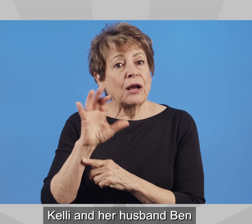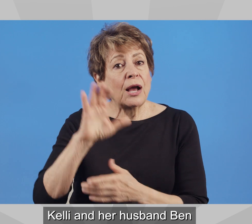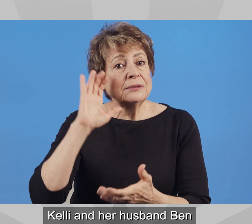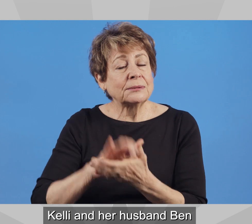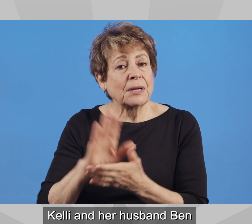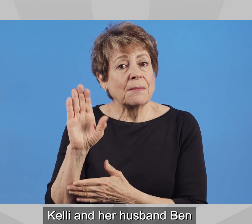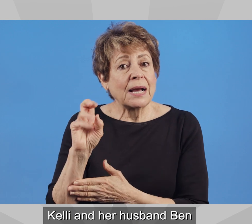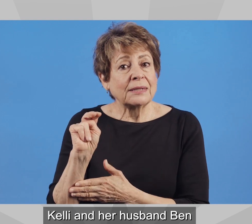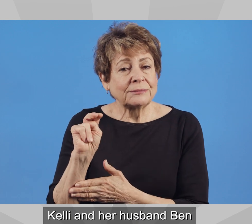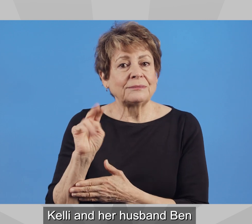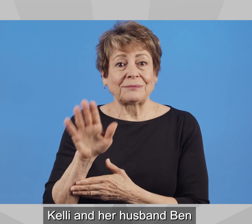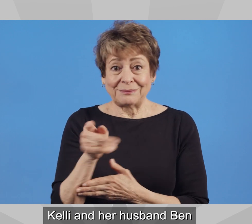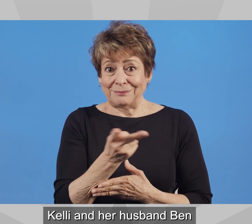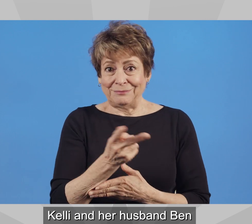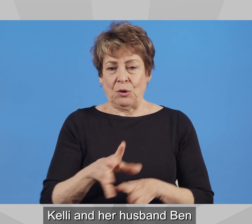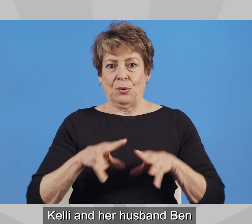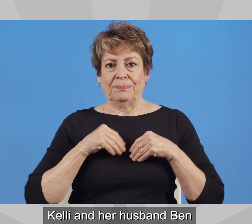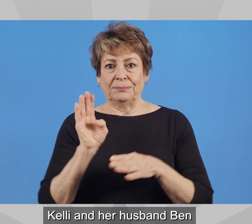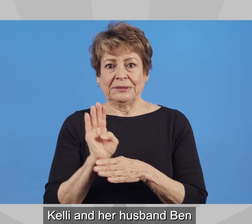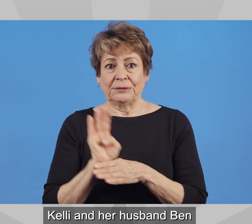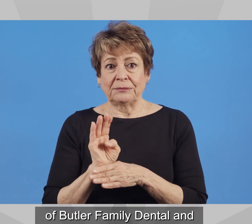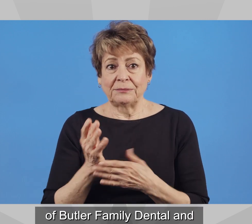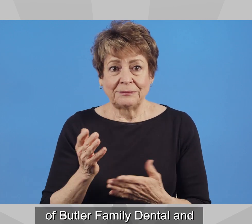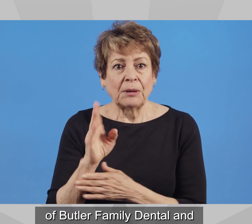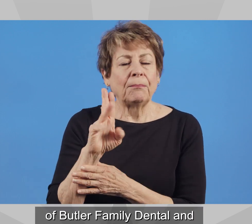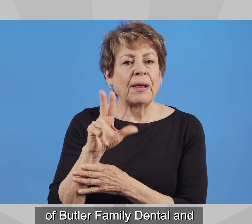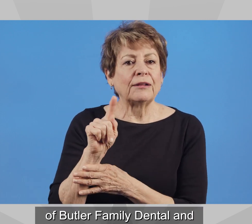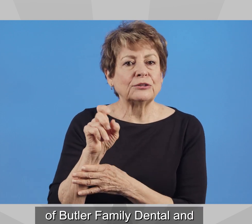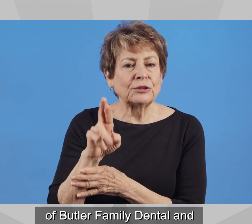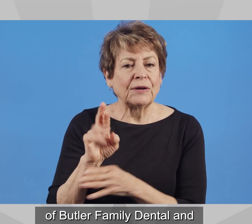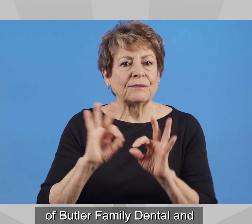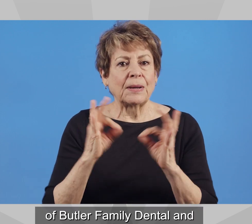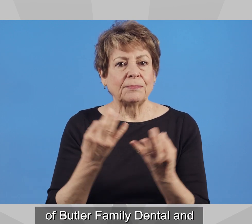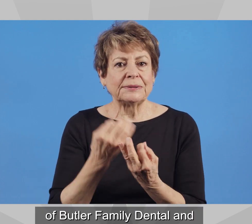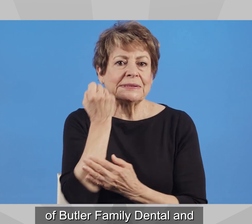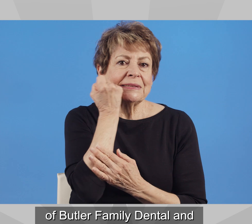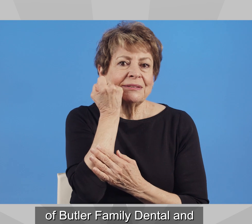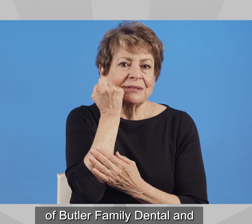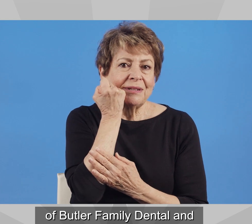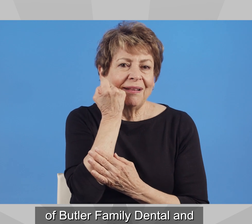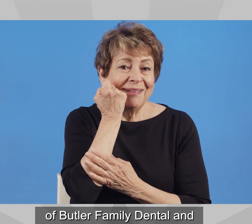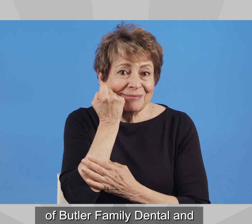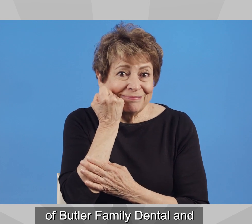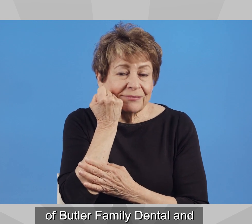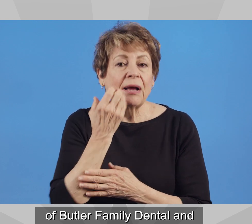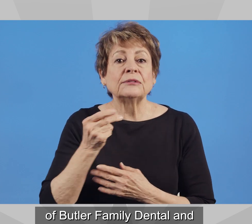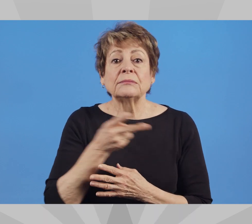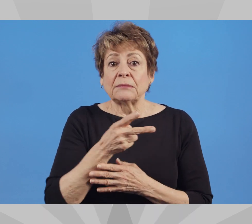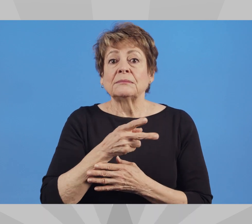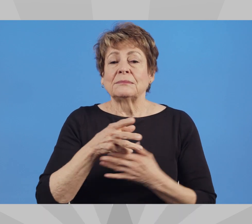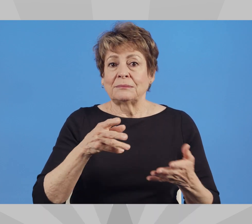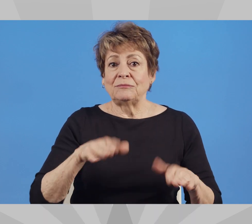Kelly and her husband Ben are small business owners of Butler Family Dental and the parents of two adult sons.